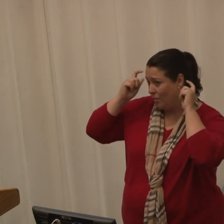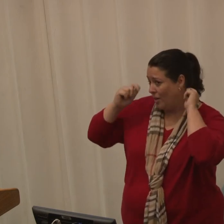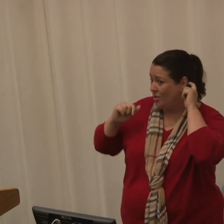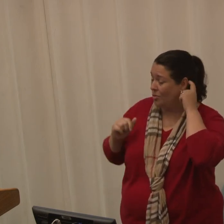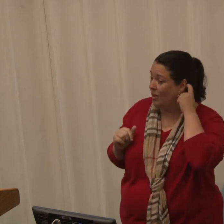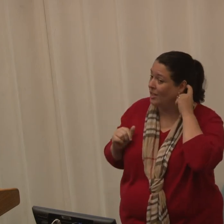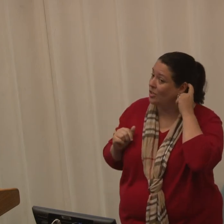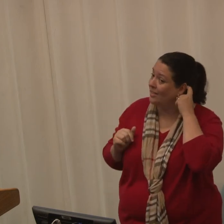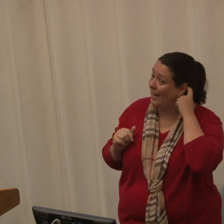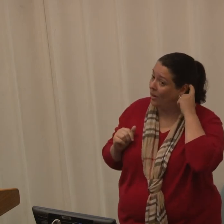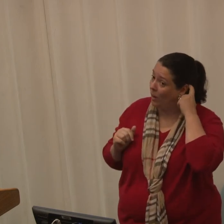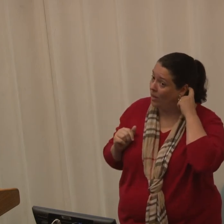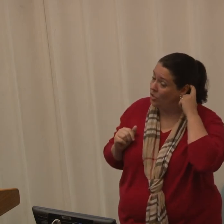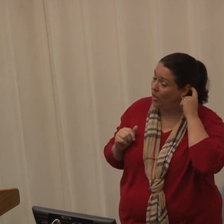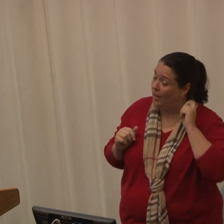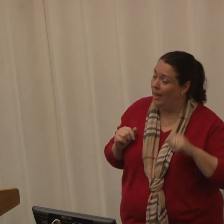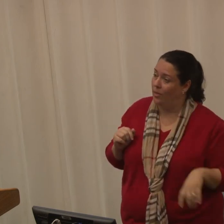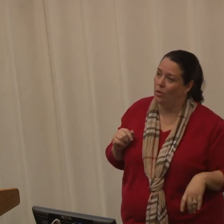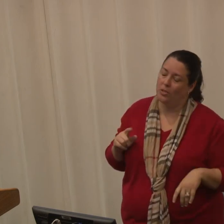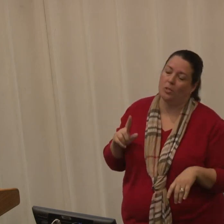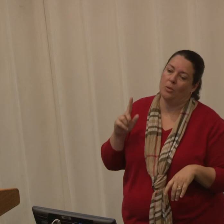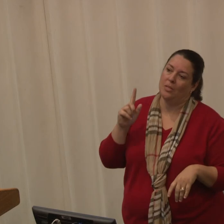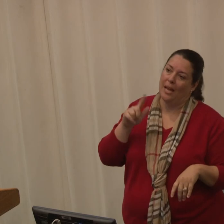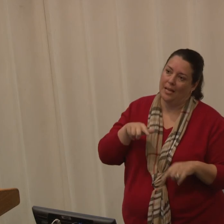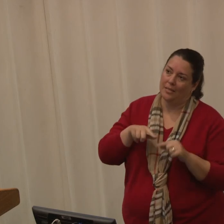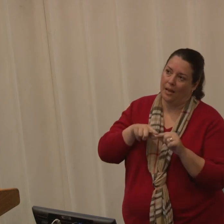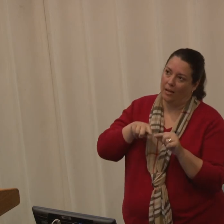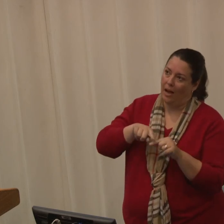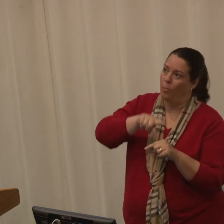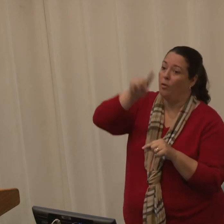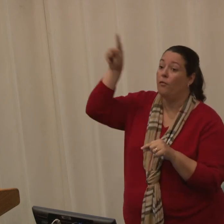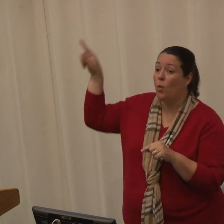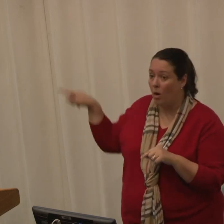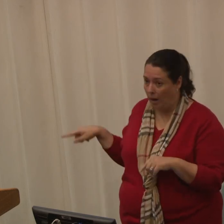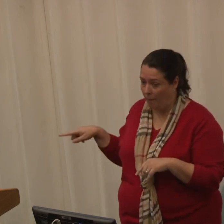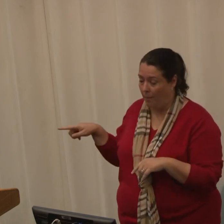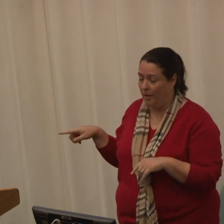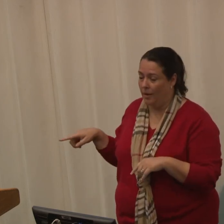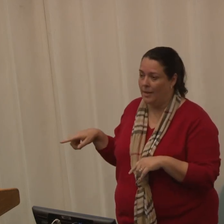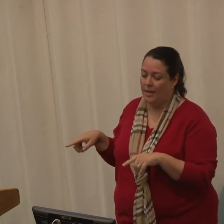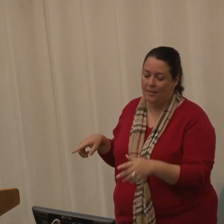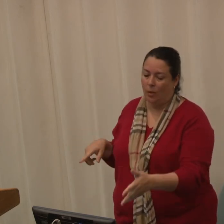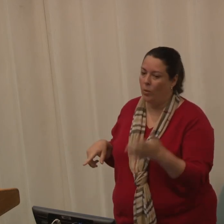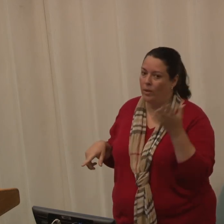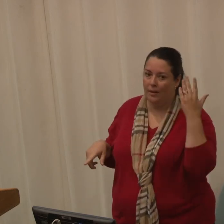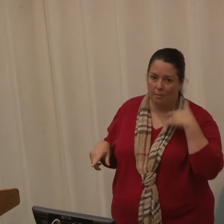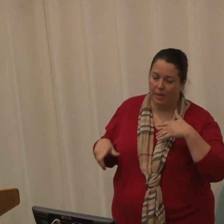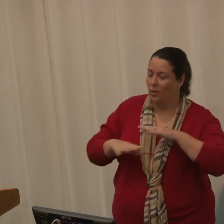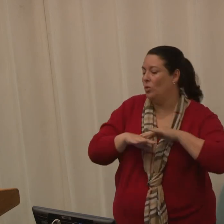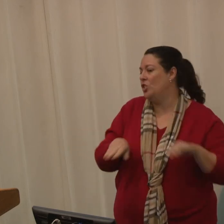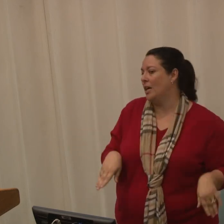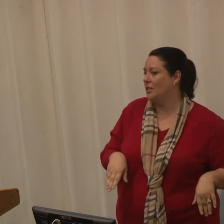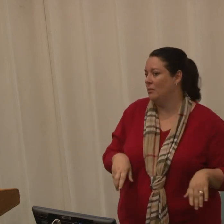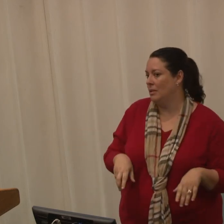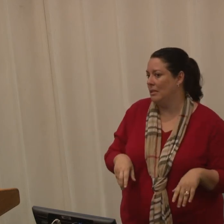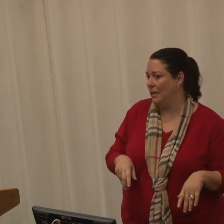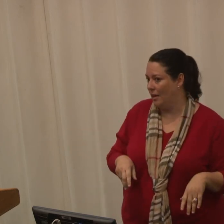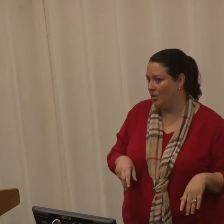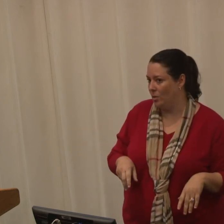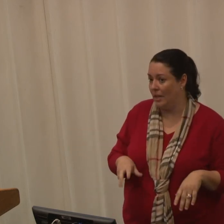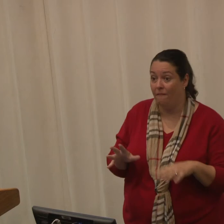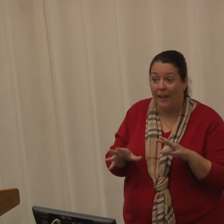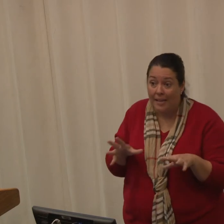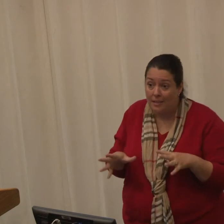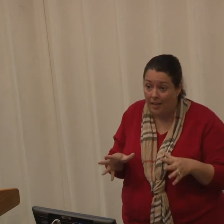auditory for years is really just language. And those exposed to ASL outperform, say, someone with an implant who just uses